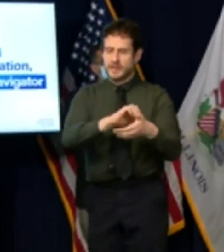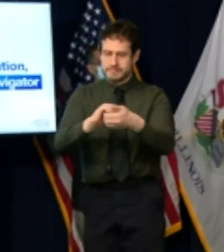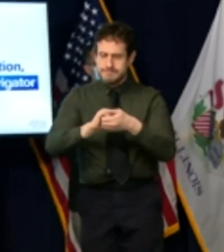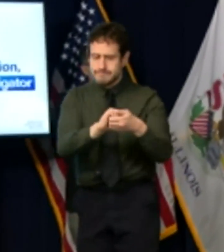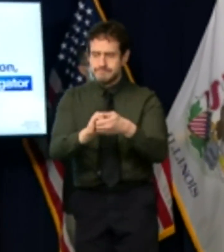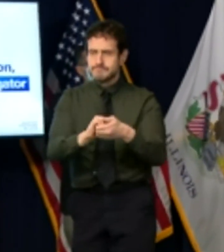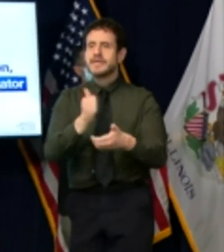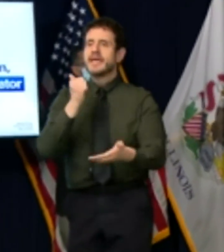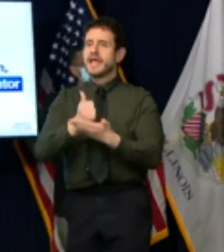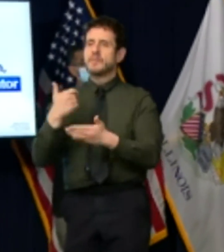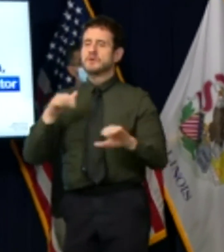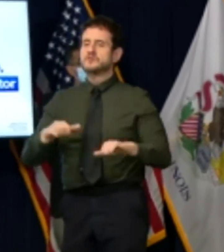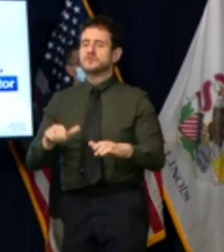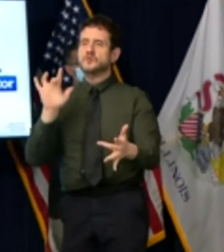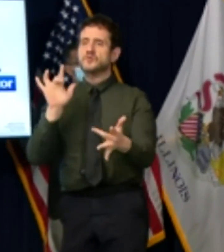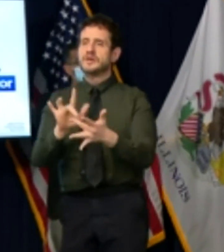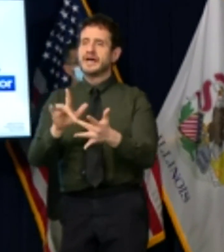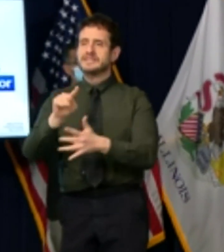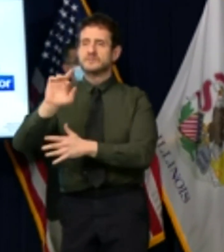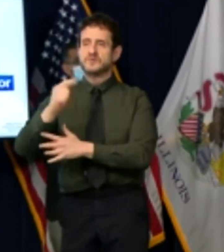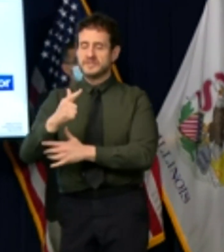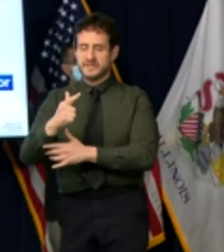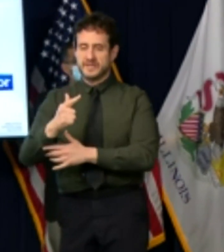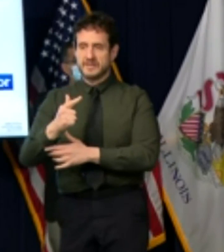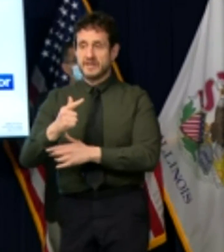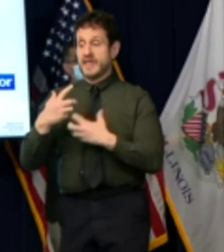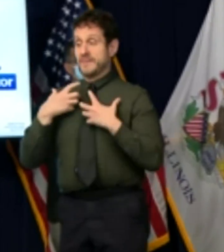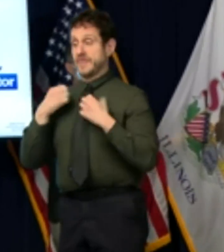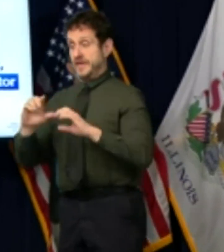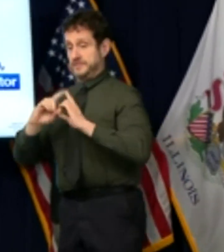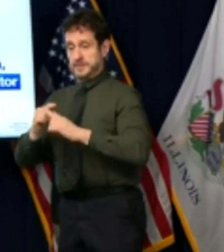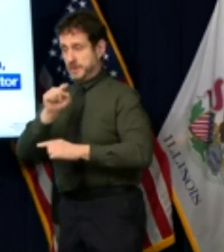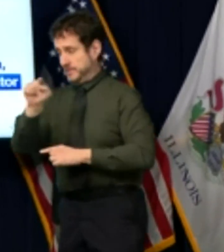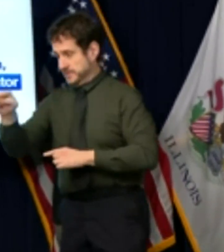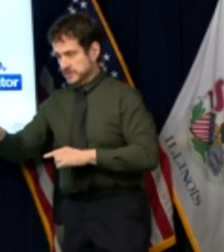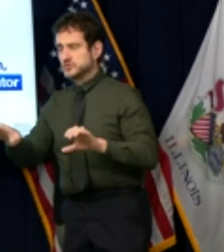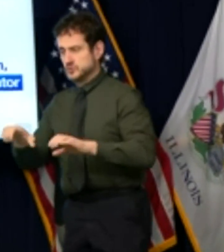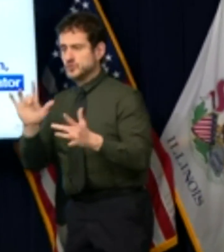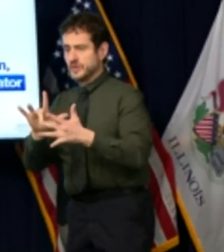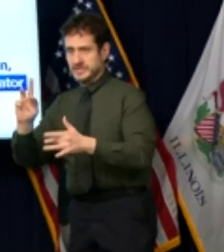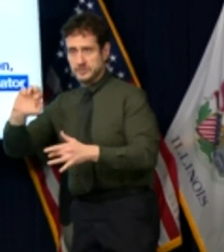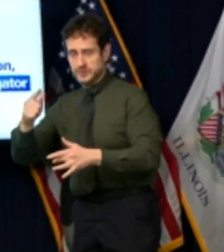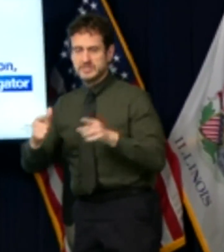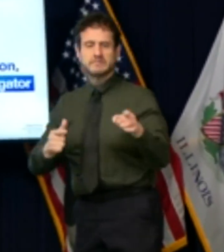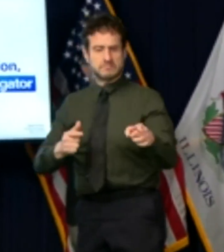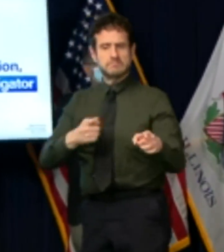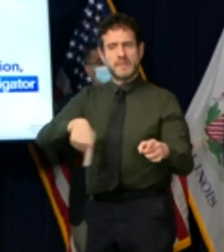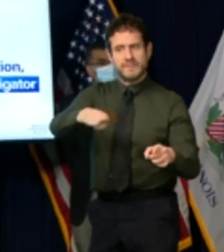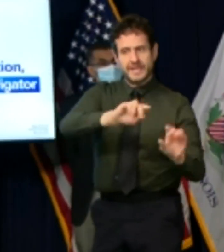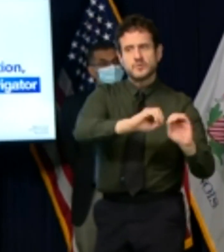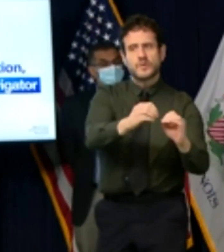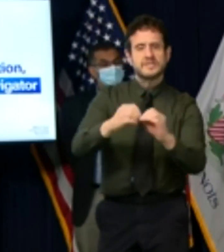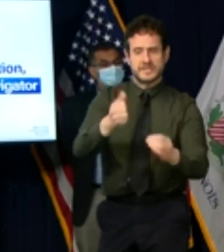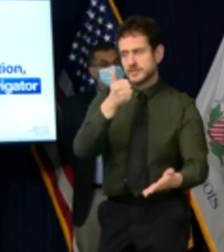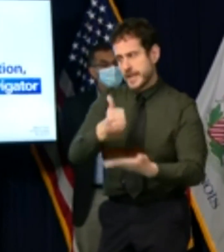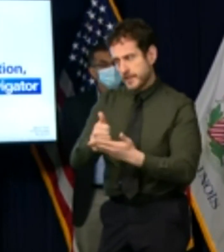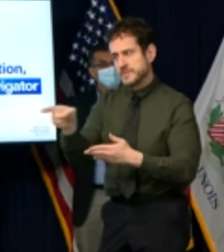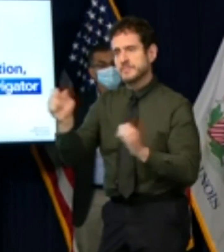so they can also assist our local health departments with their contact tracing workload in times of